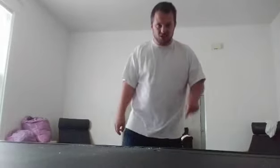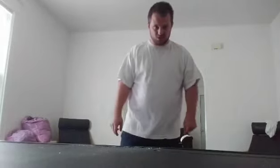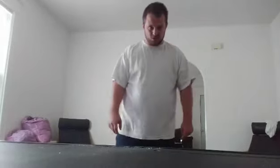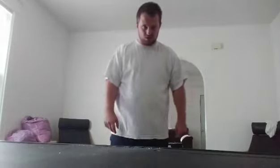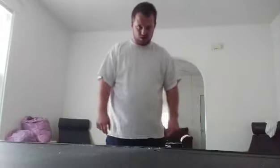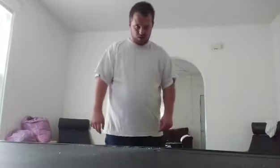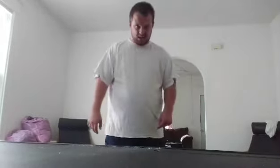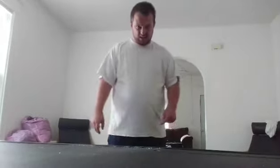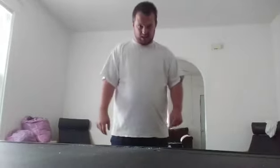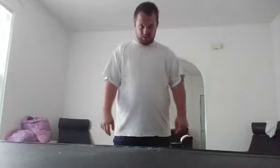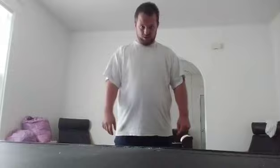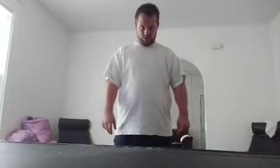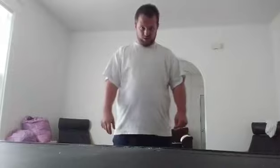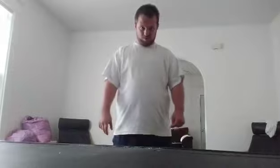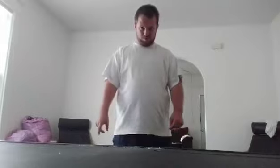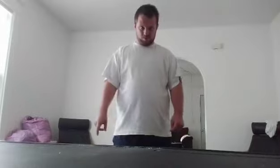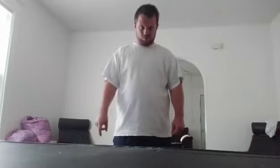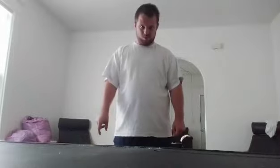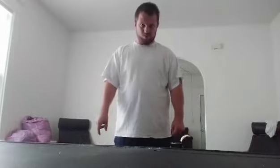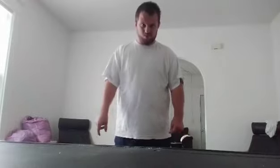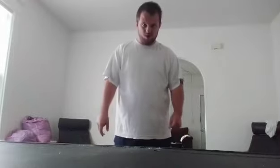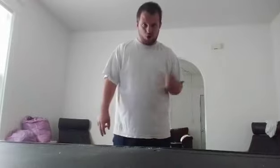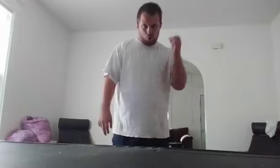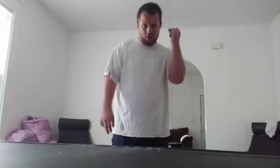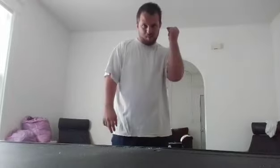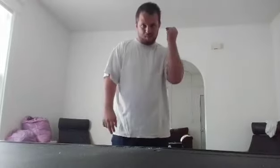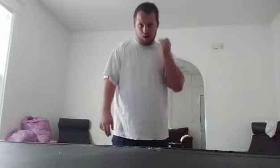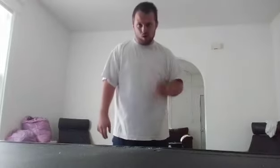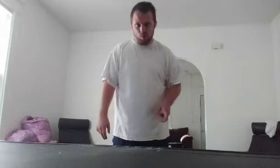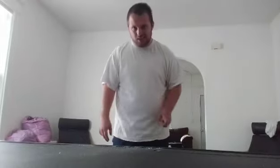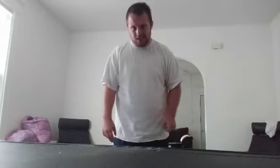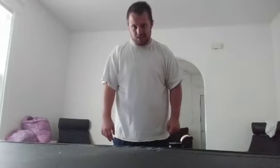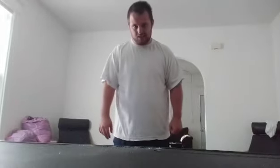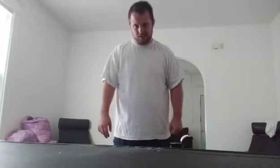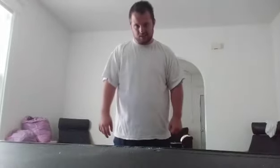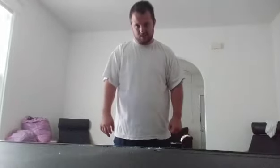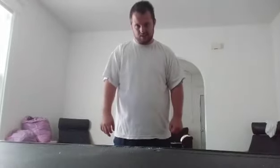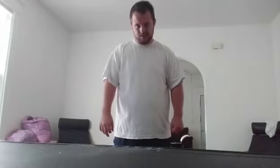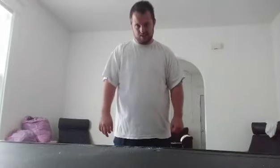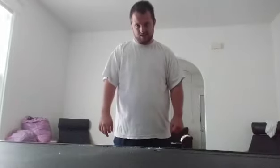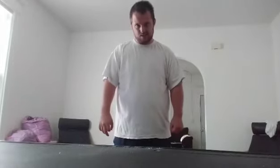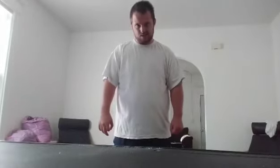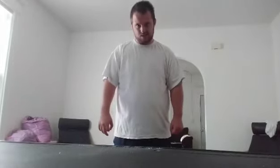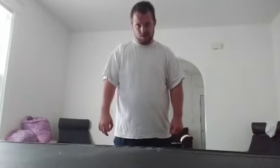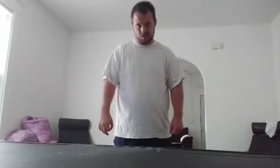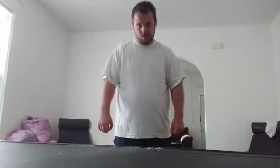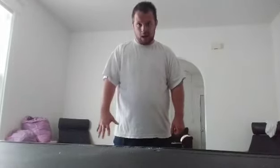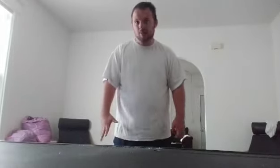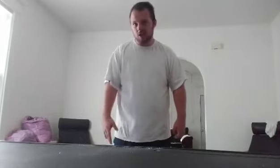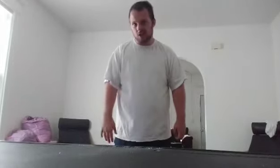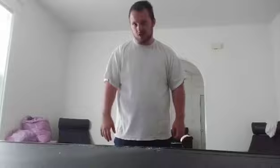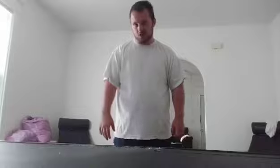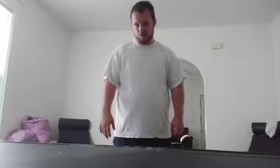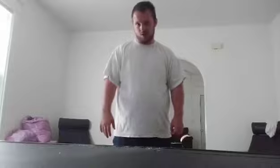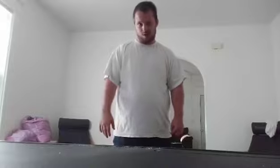in that ring. When that bell rings, I'm going to destroy y'all.